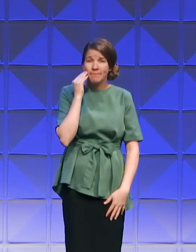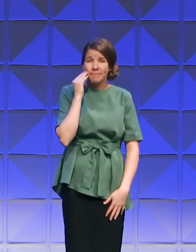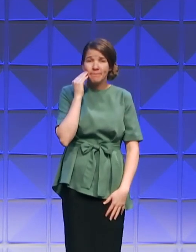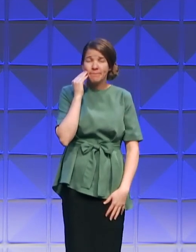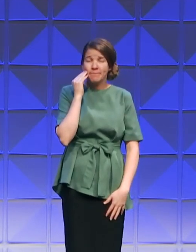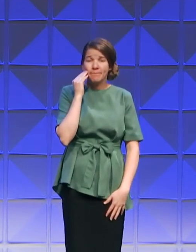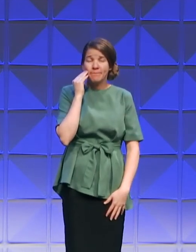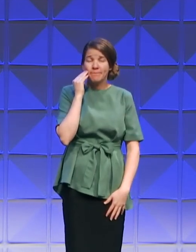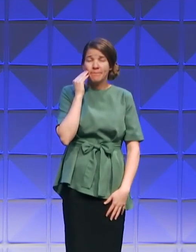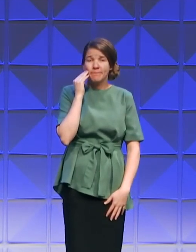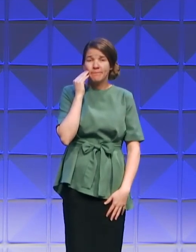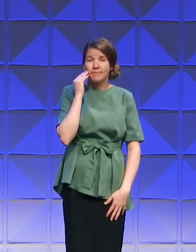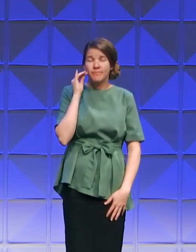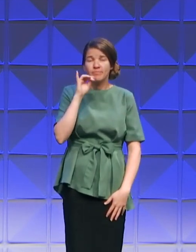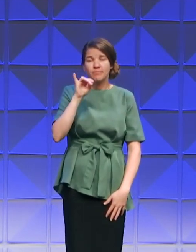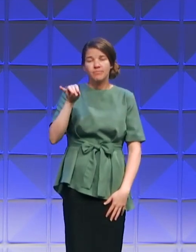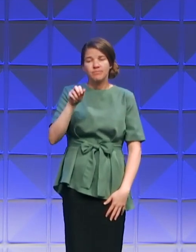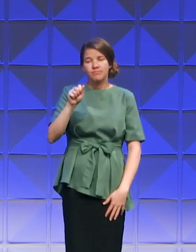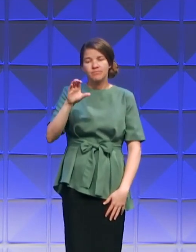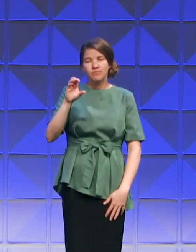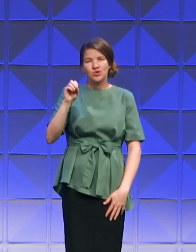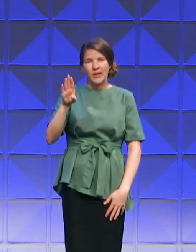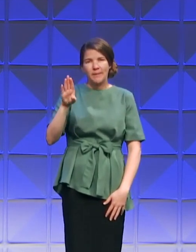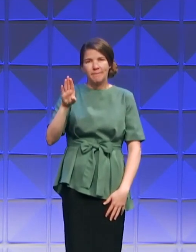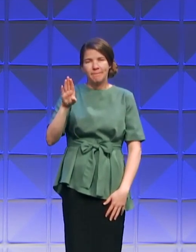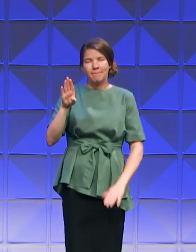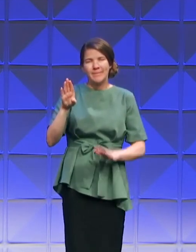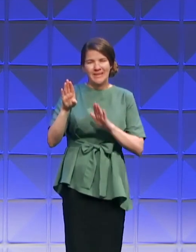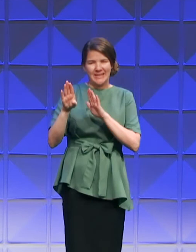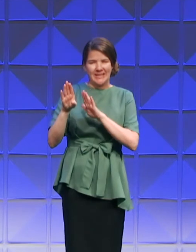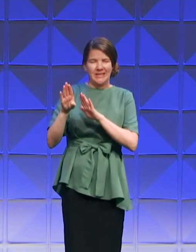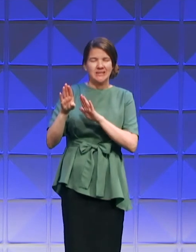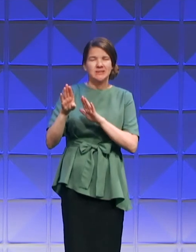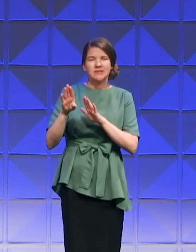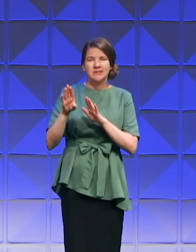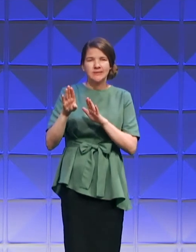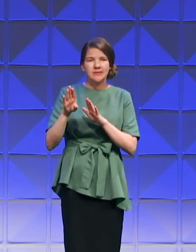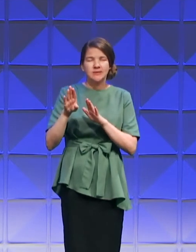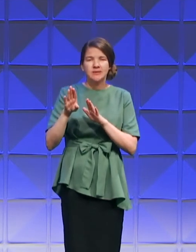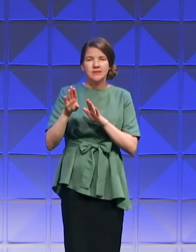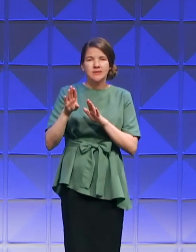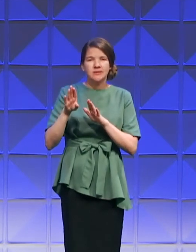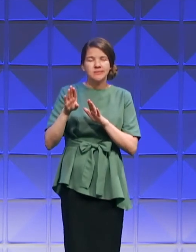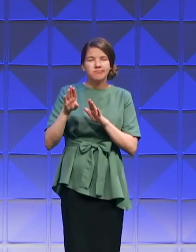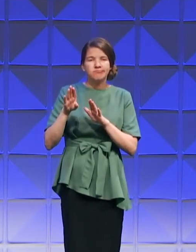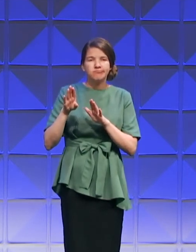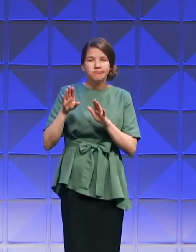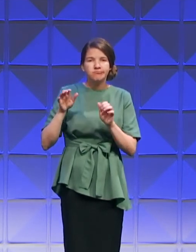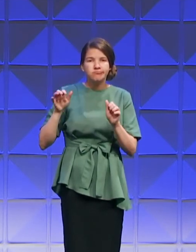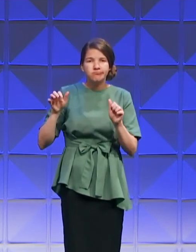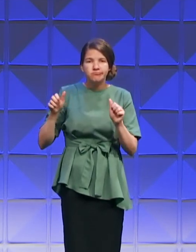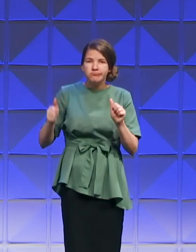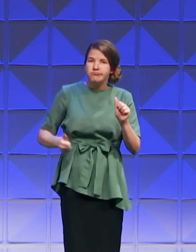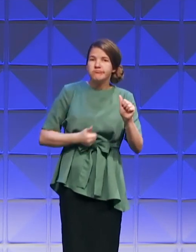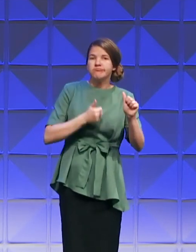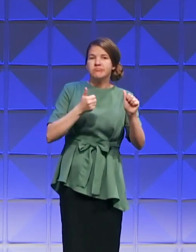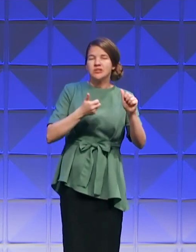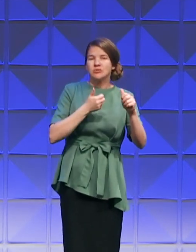Jacob in his pursuit of trying to fulfill life